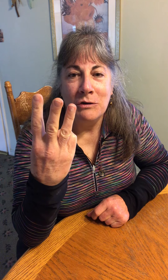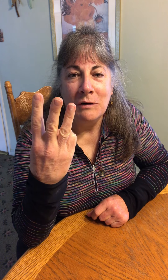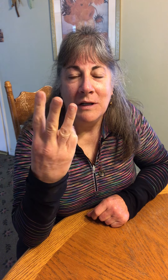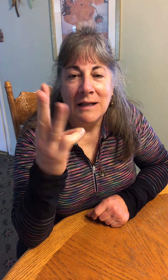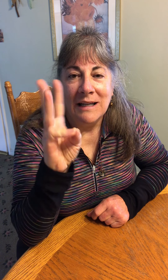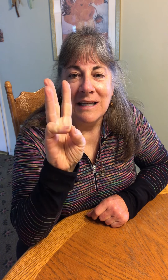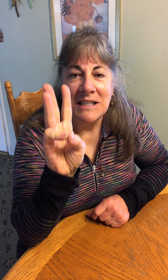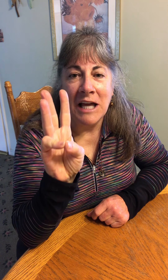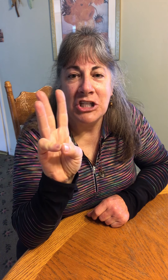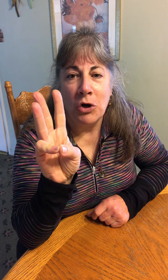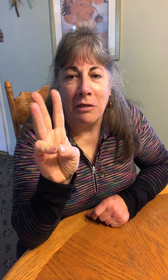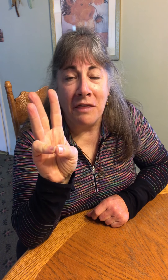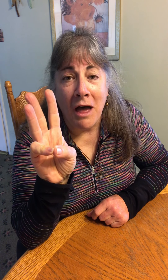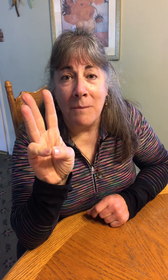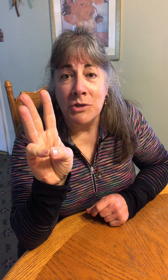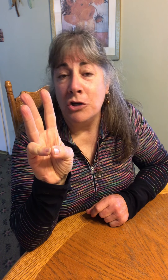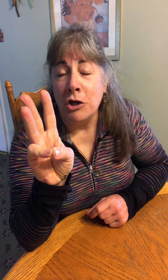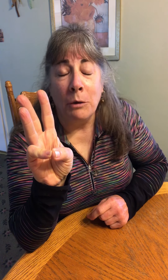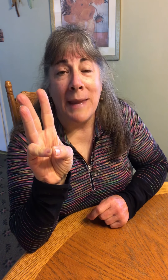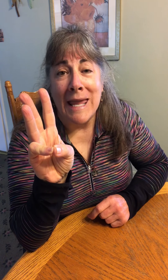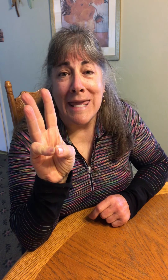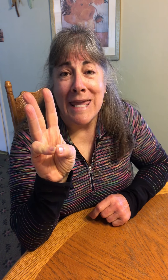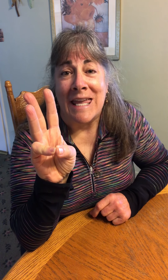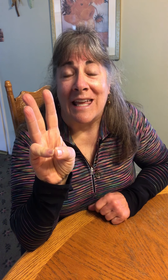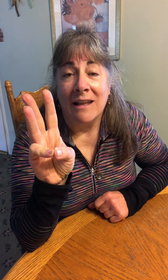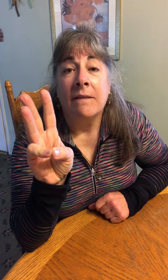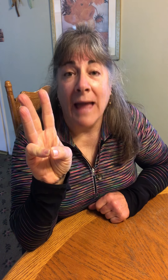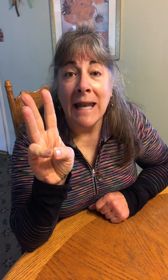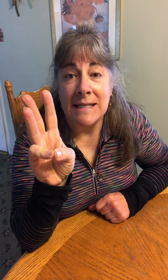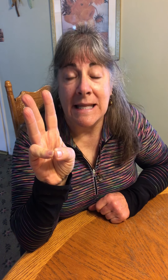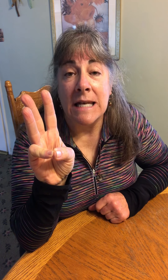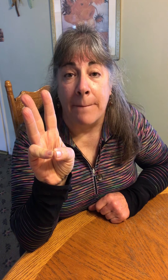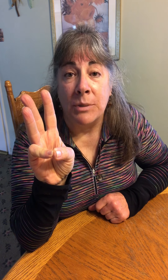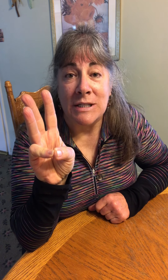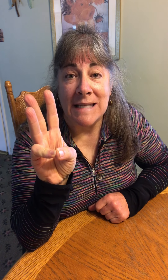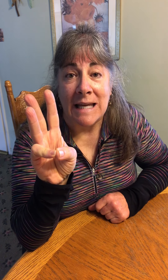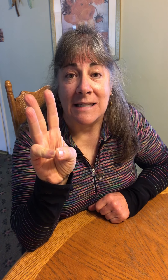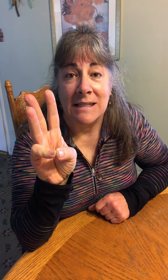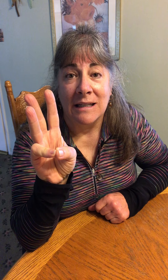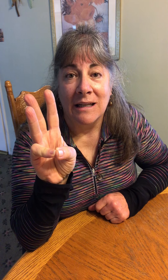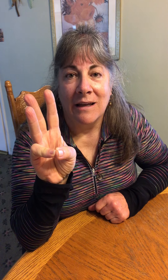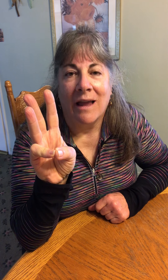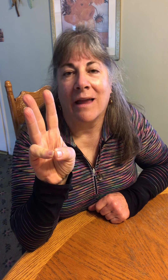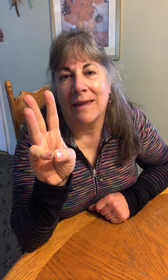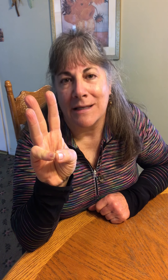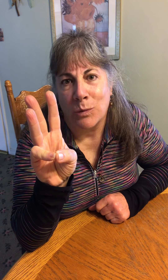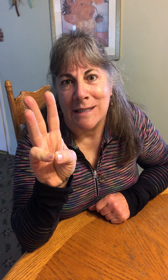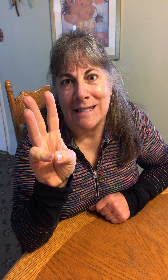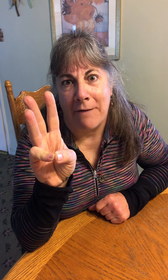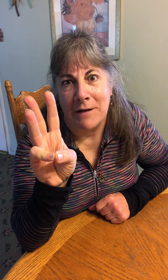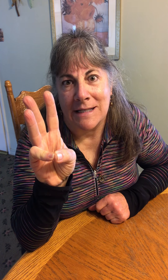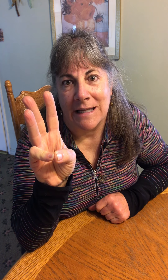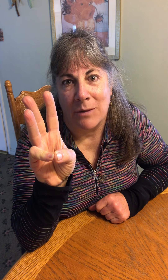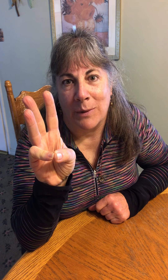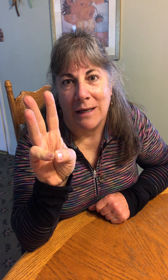touch your thumb to your pinky. That is the number six. And guess what seven is gonna be?